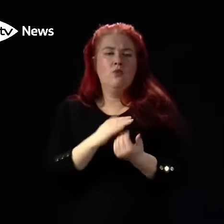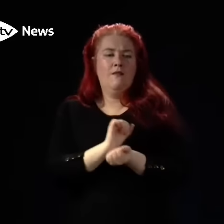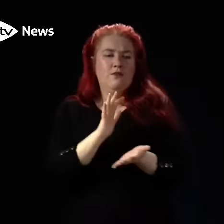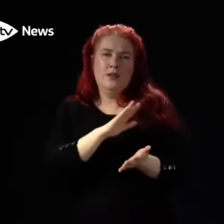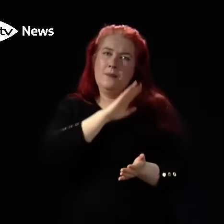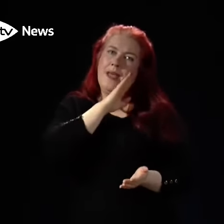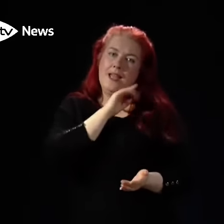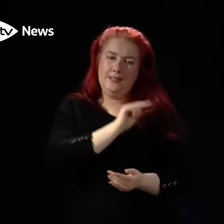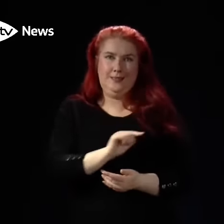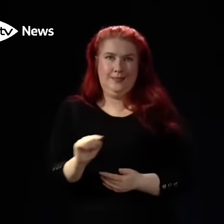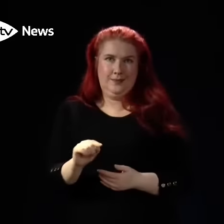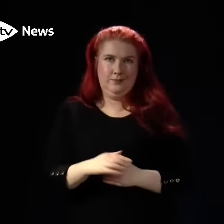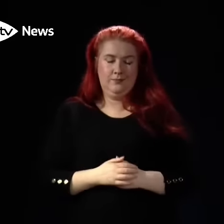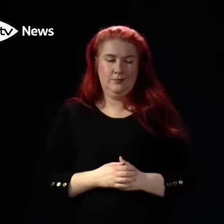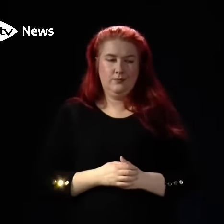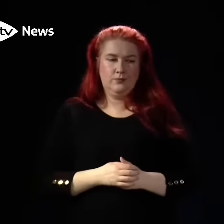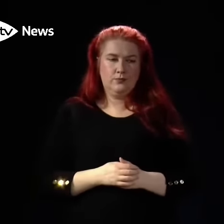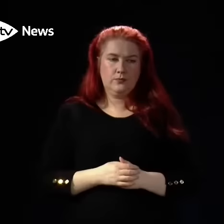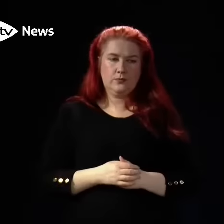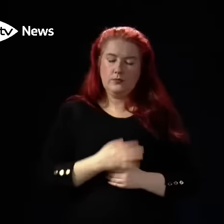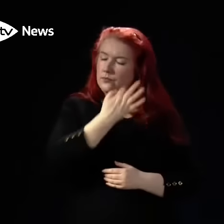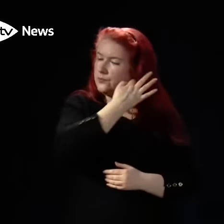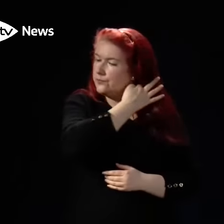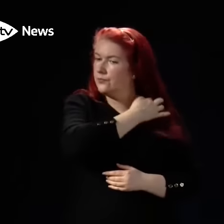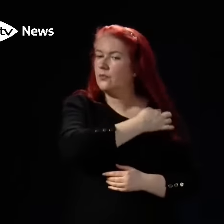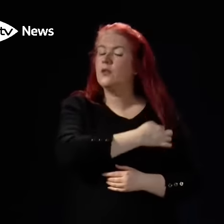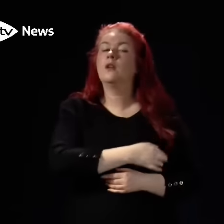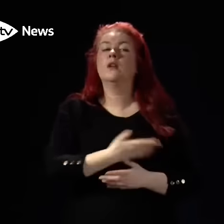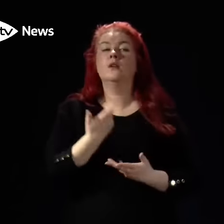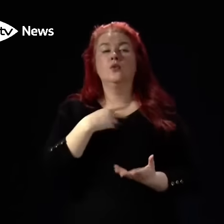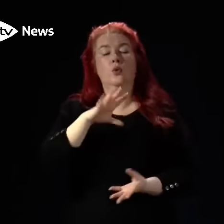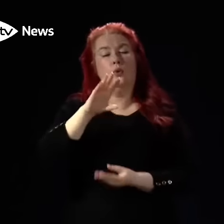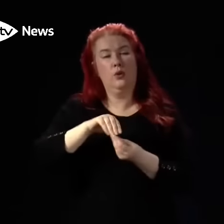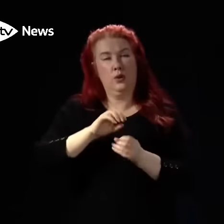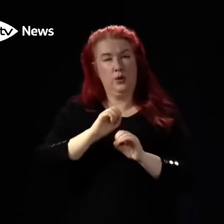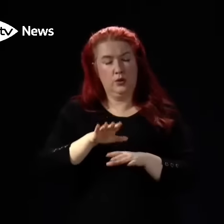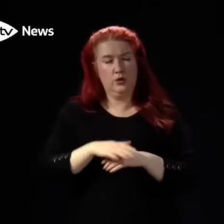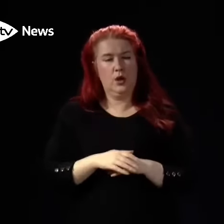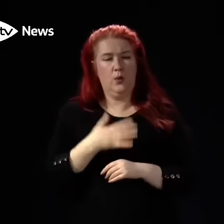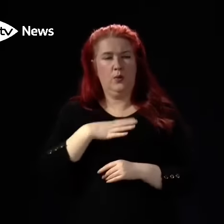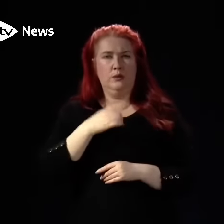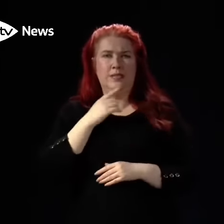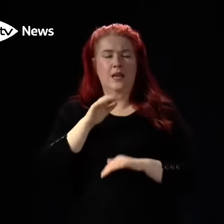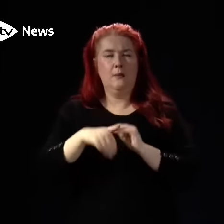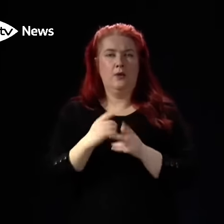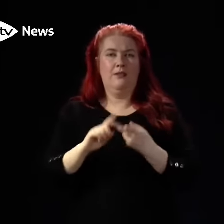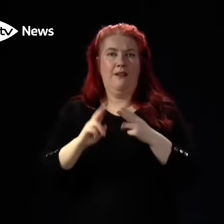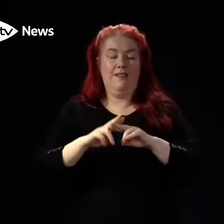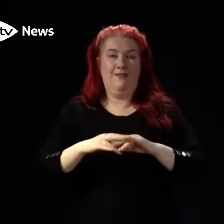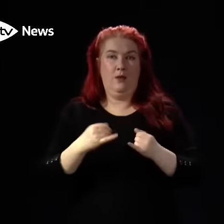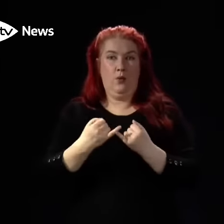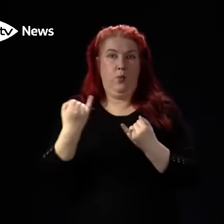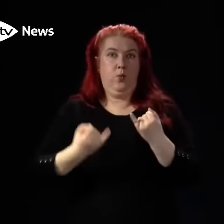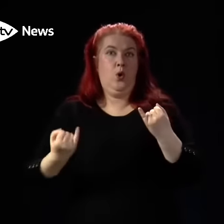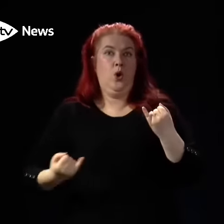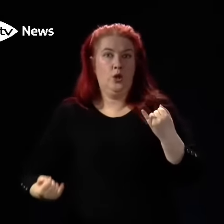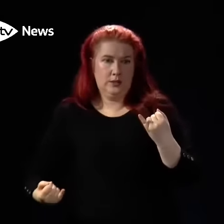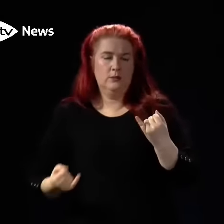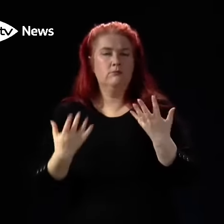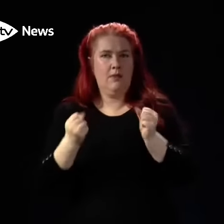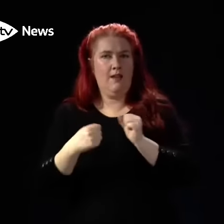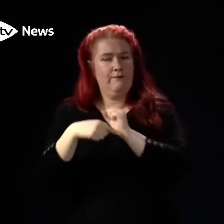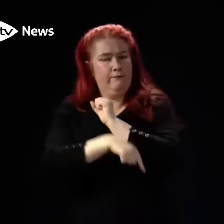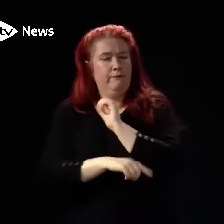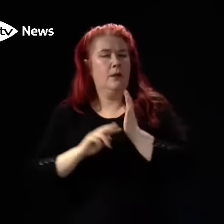me now, just as I come to a conclusion, say a word about escalation contingencies should these